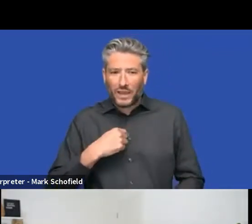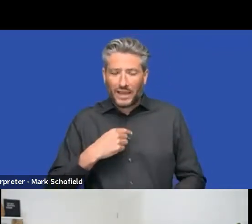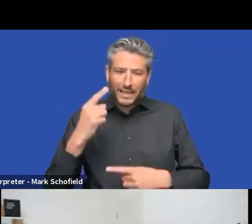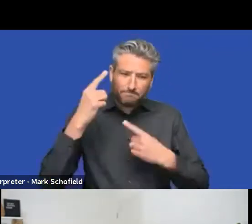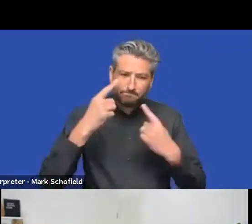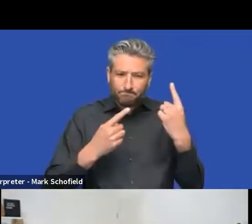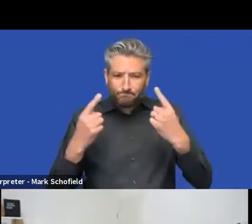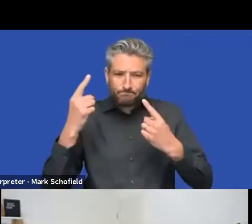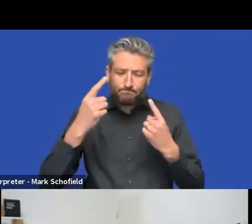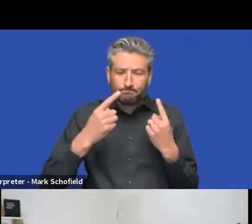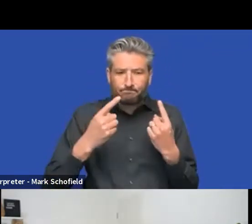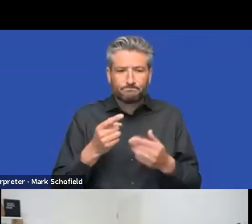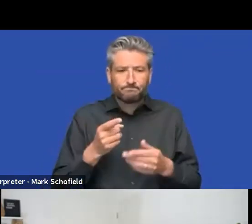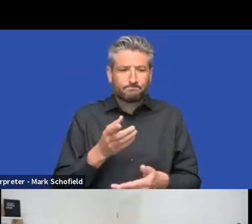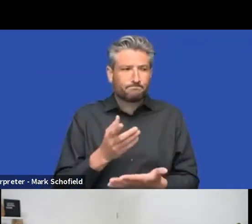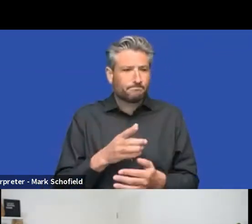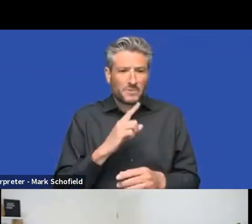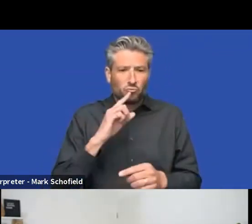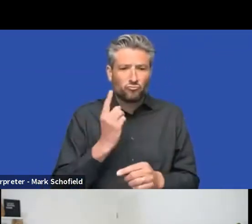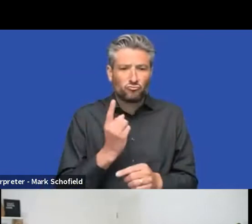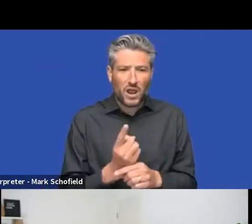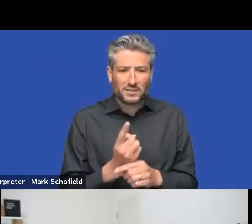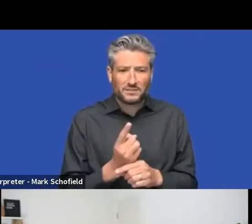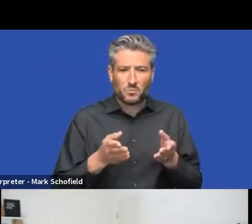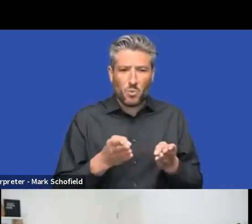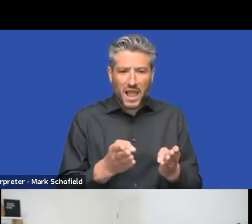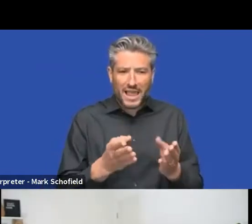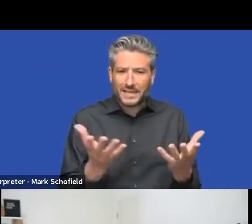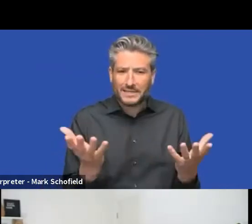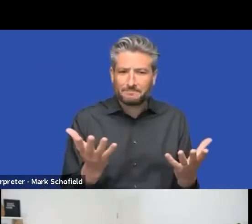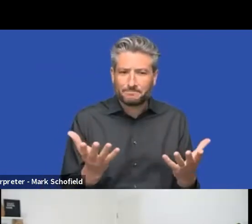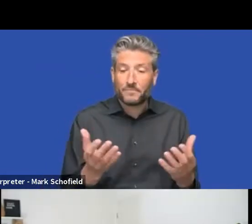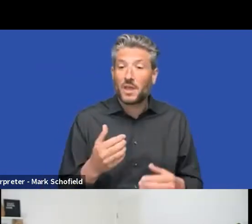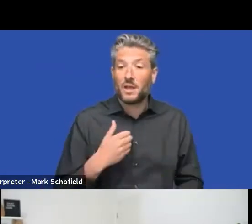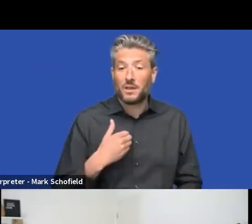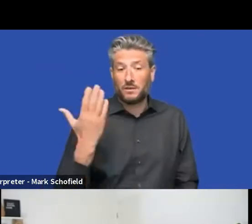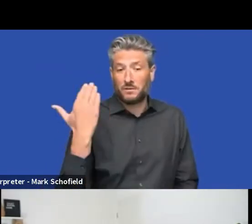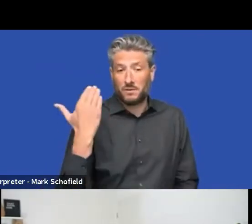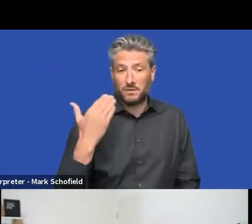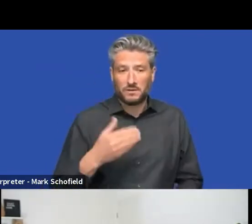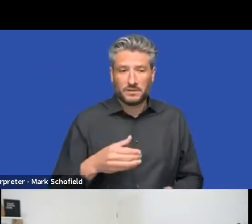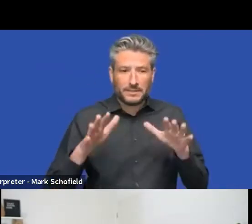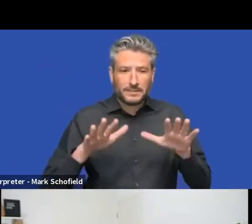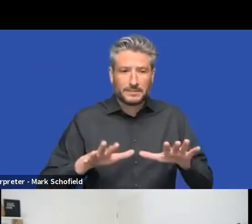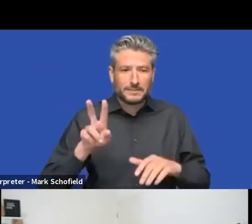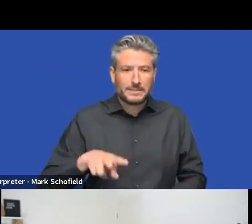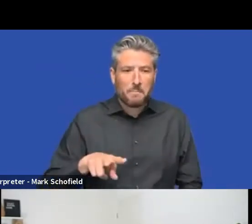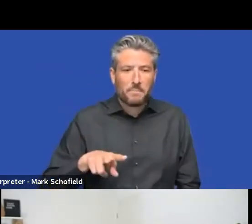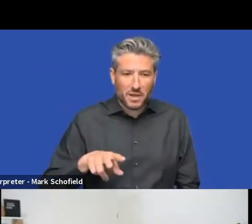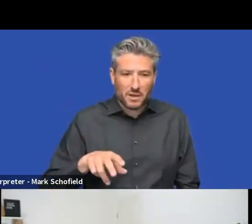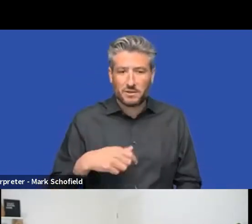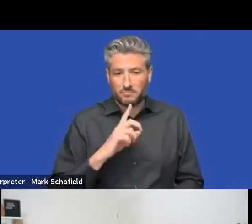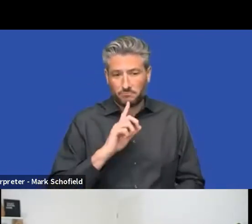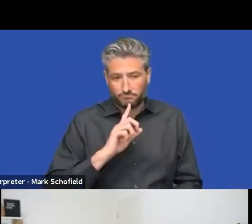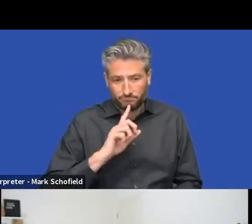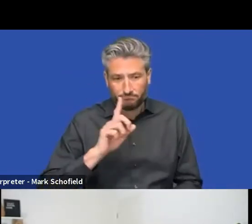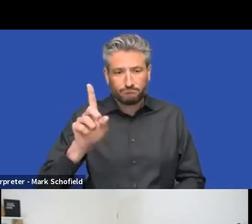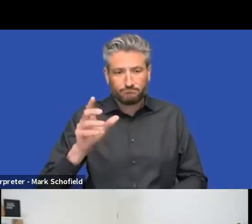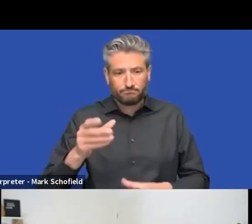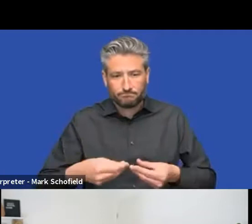this? Uh, so in December, we put out an RFC, uh, so a request for comments where, uh, to the community, where we kind